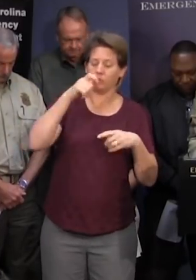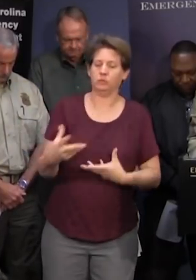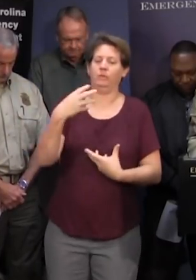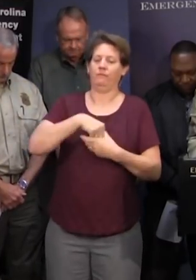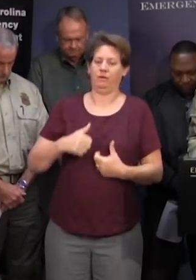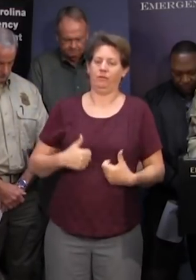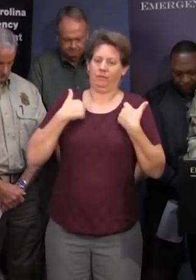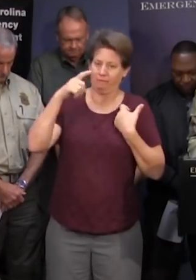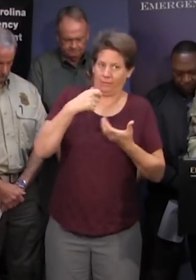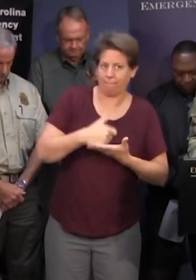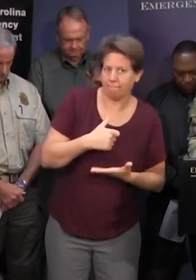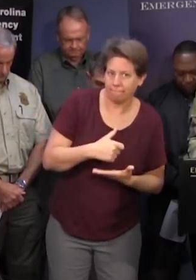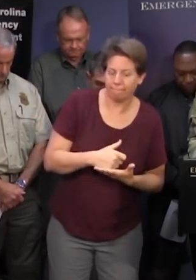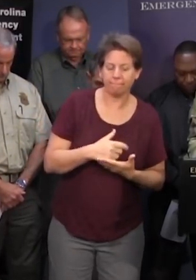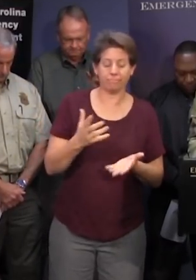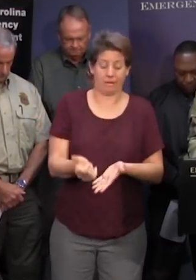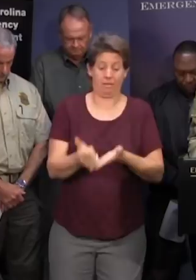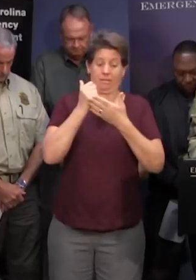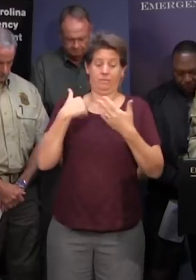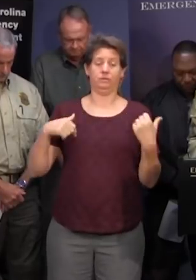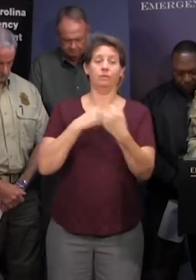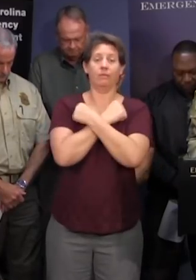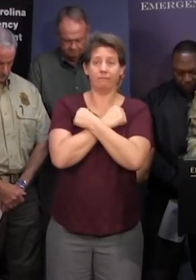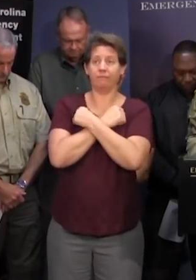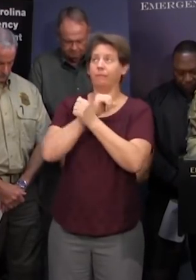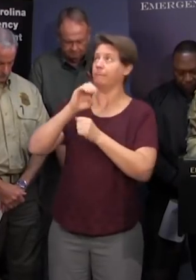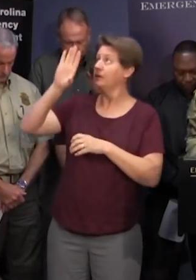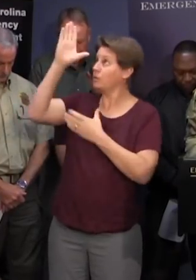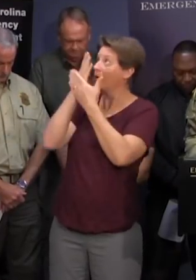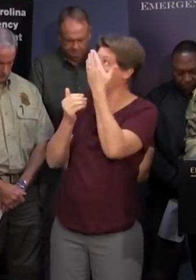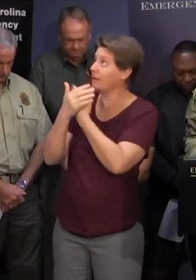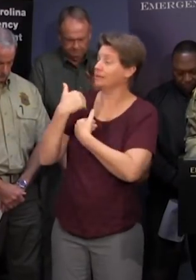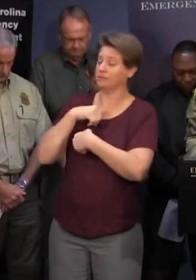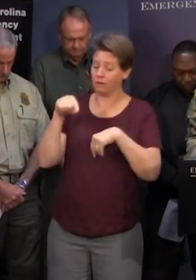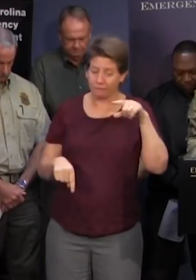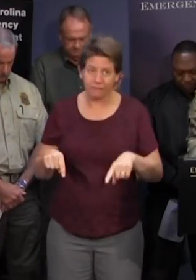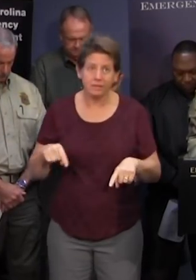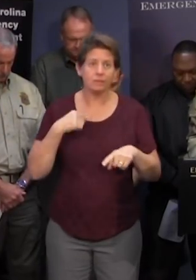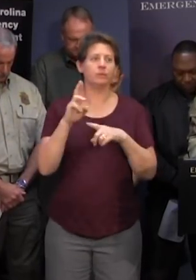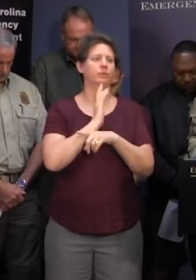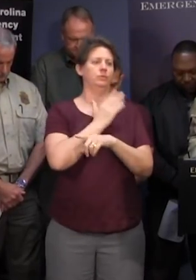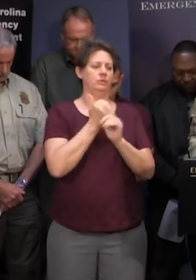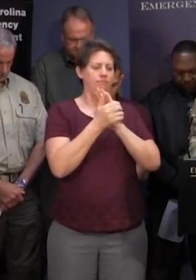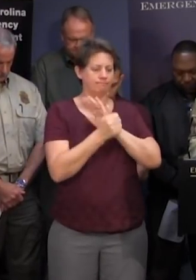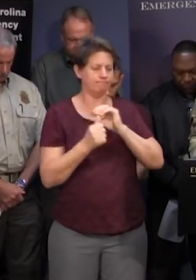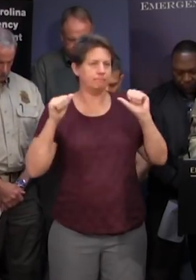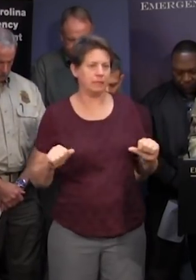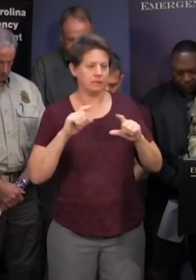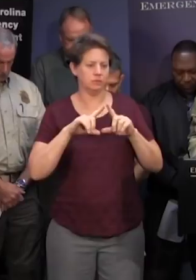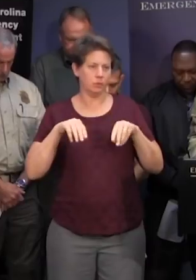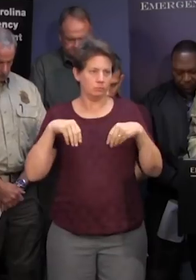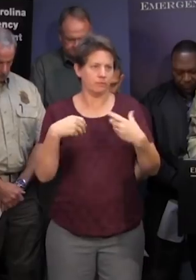love help us to love be your hands and feet by using our gifts our talents and energy to turn this flood of